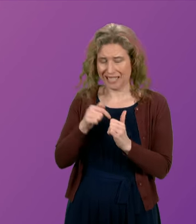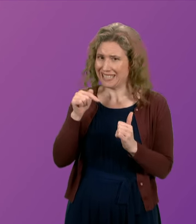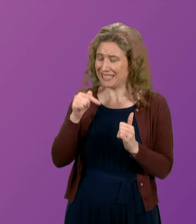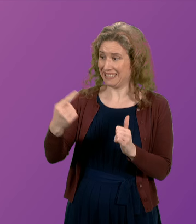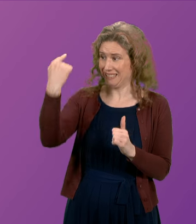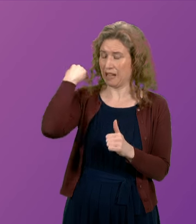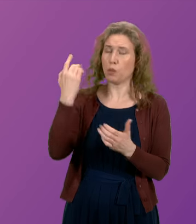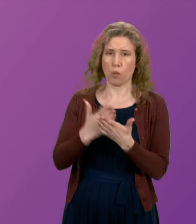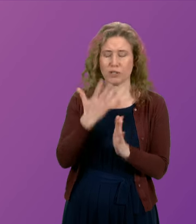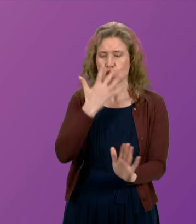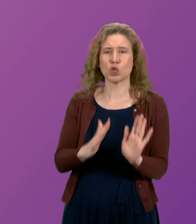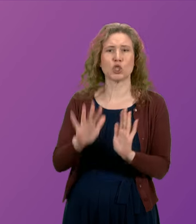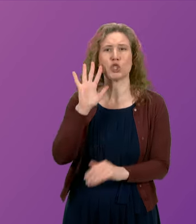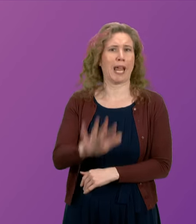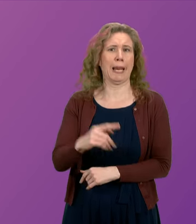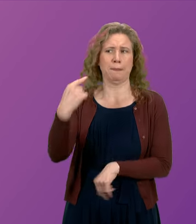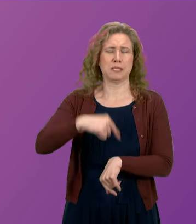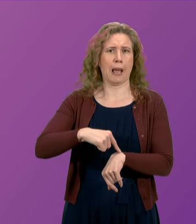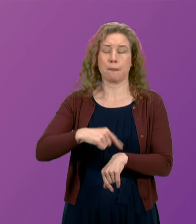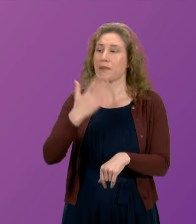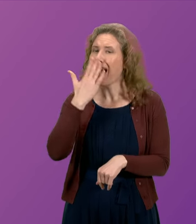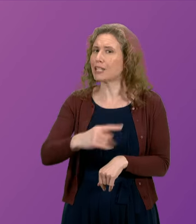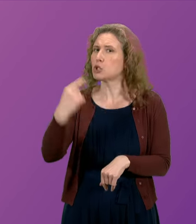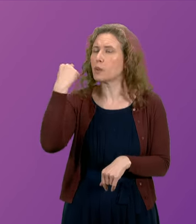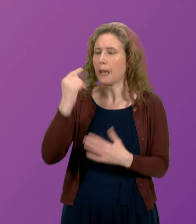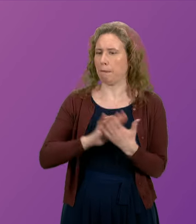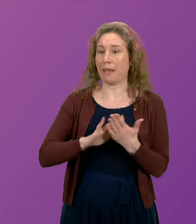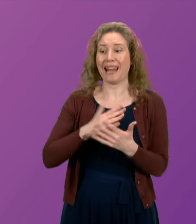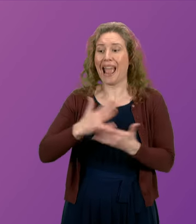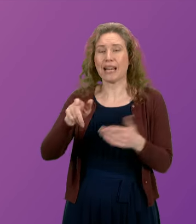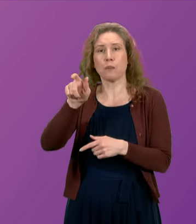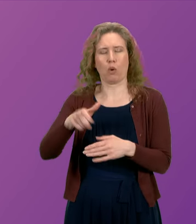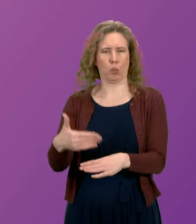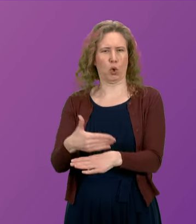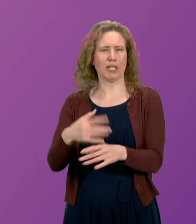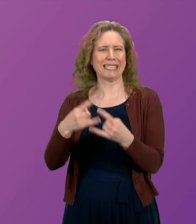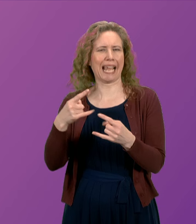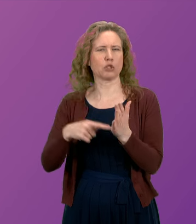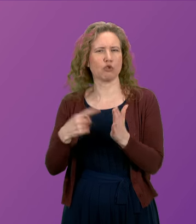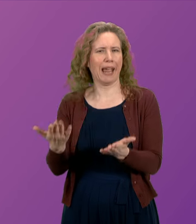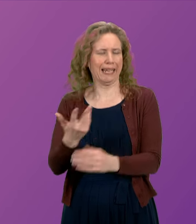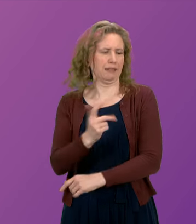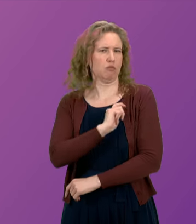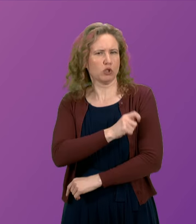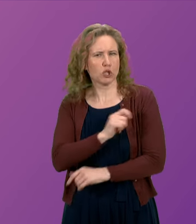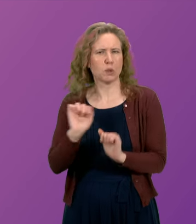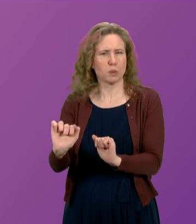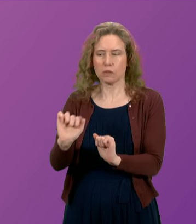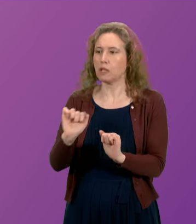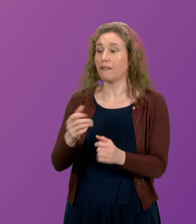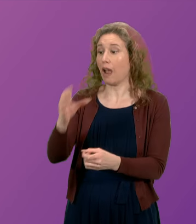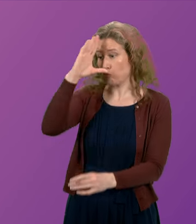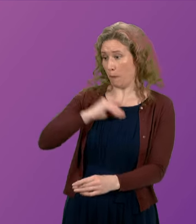was a shameful period in time when attitudes meant that sex workers who reported rape were not taken seriously